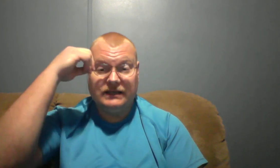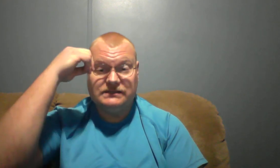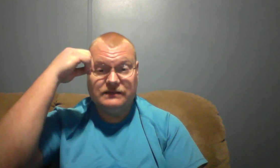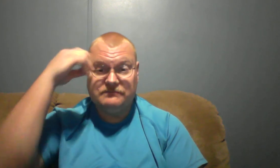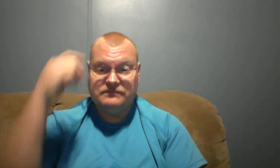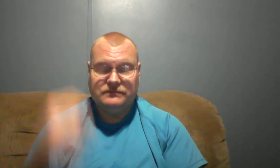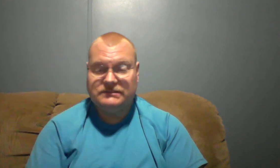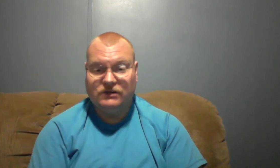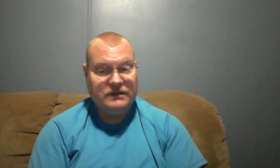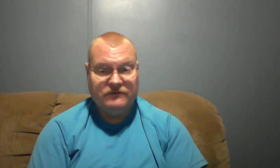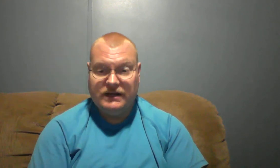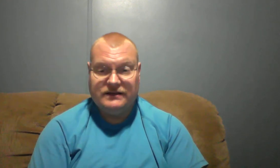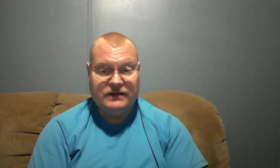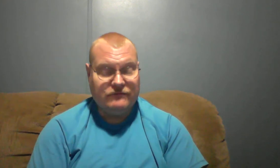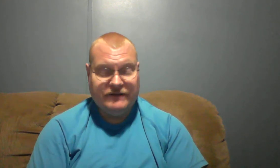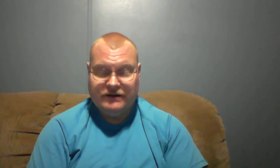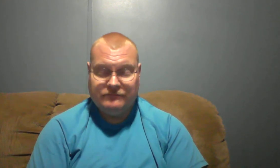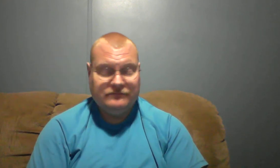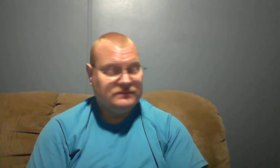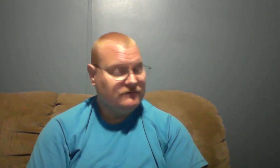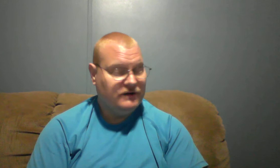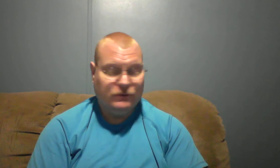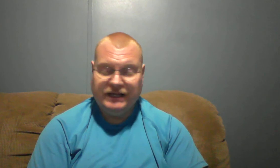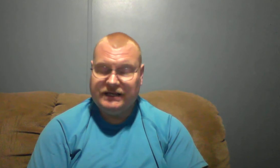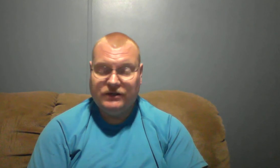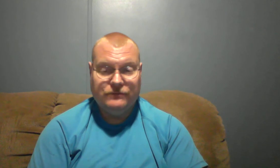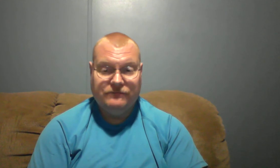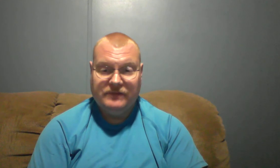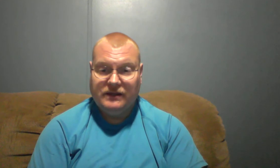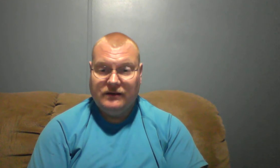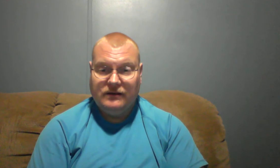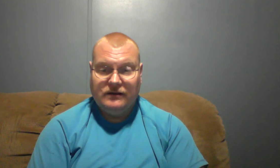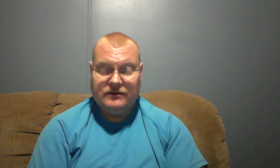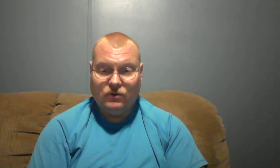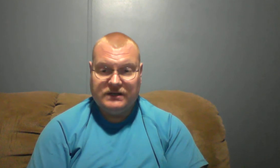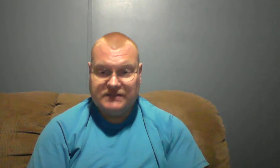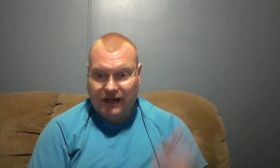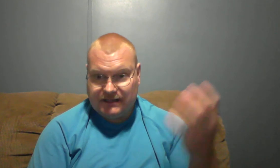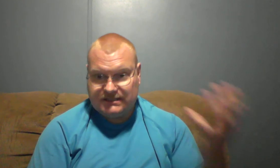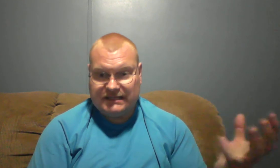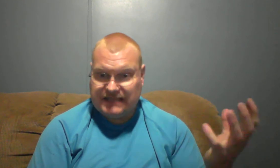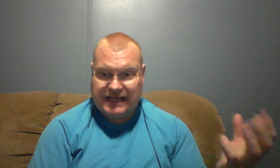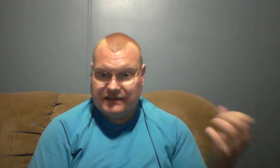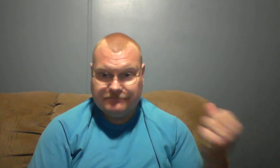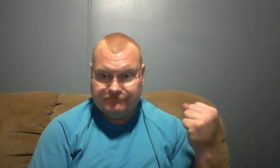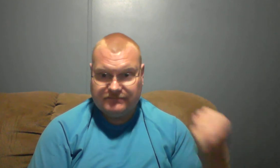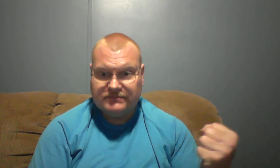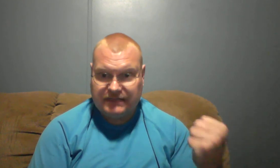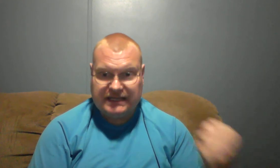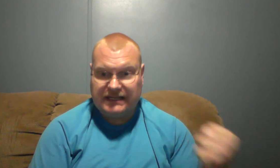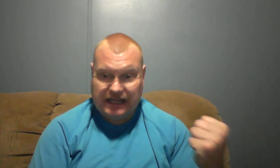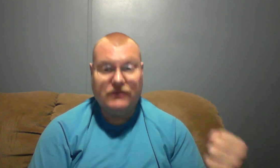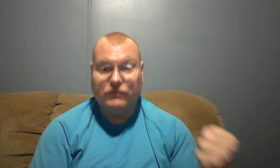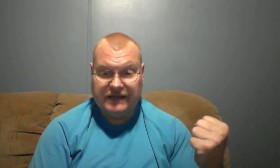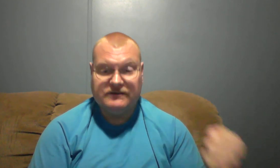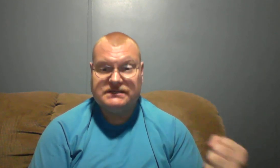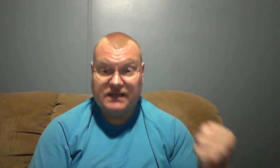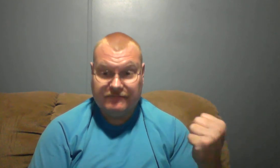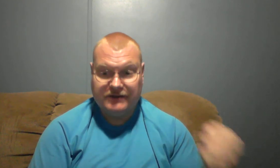said don't be afraid don't fear don't fear what you can do the Lord has got us in his hand and he will give us victory